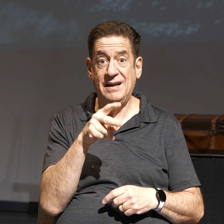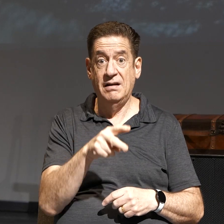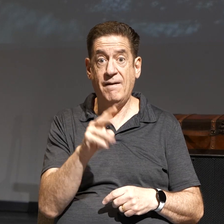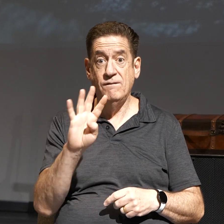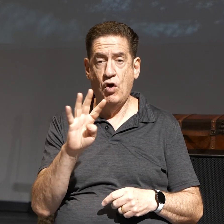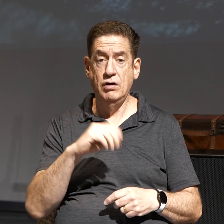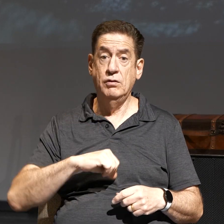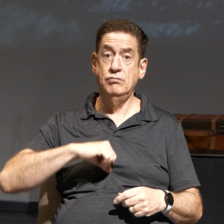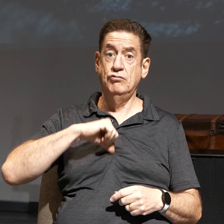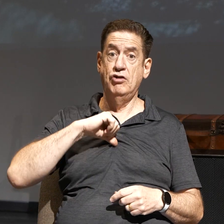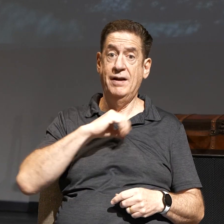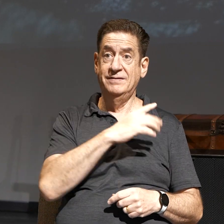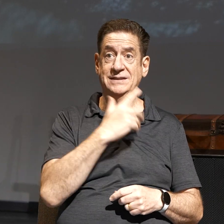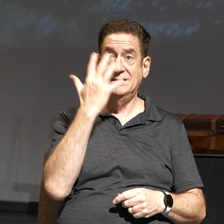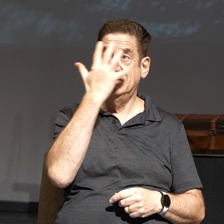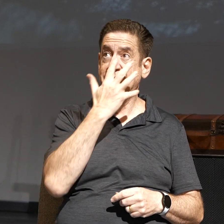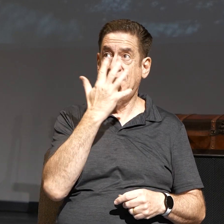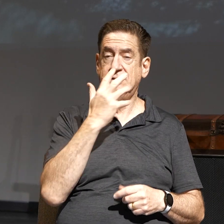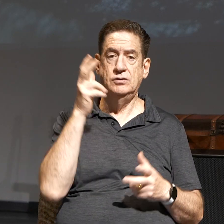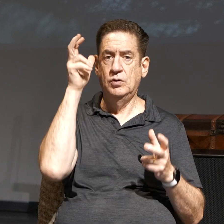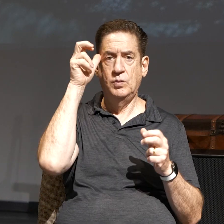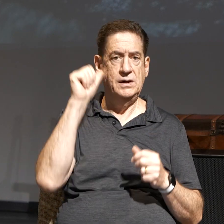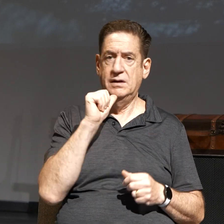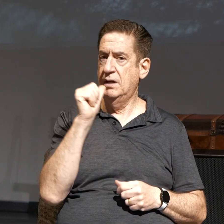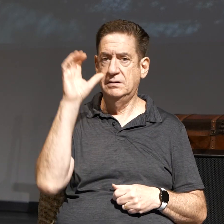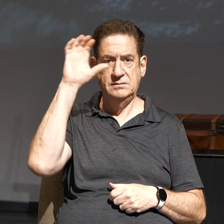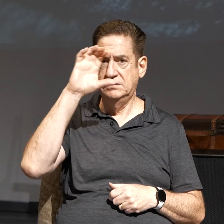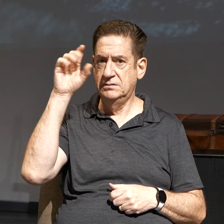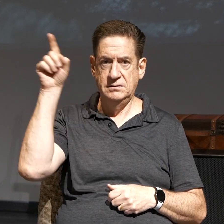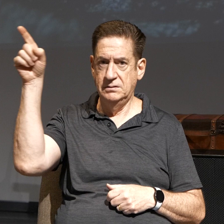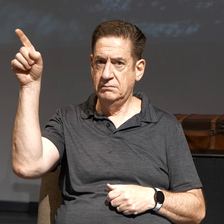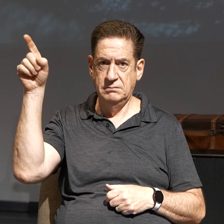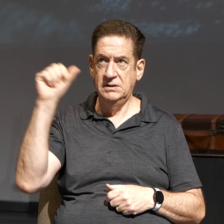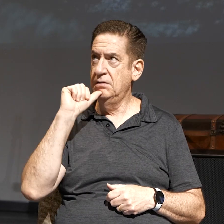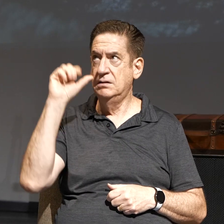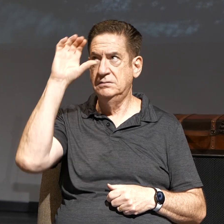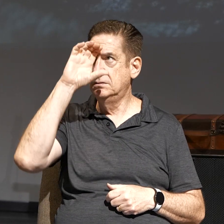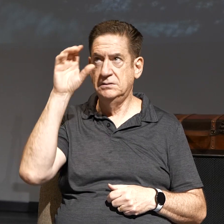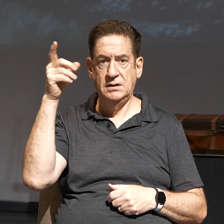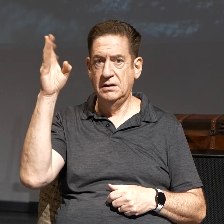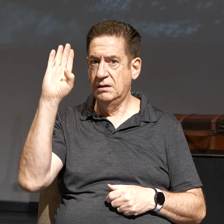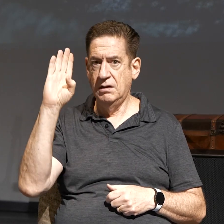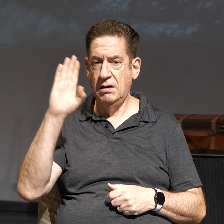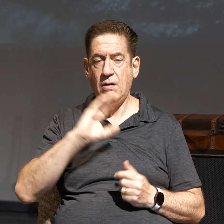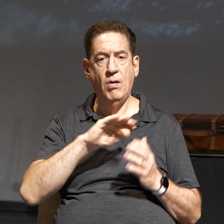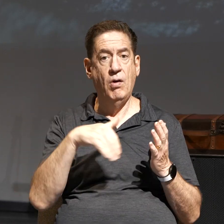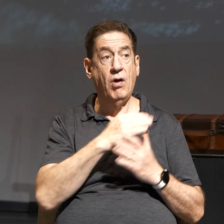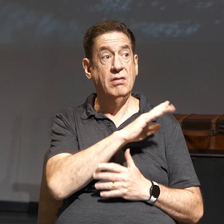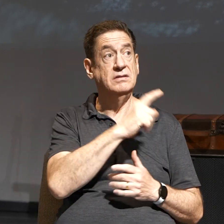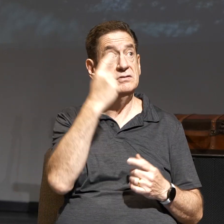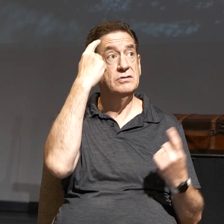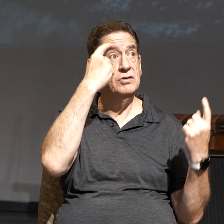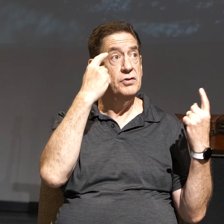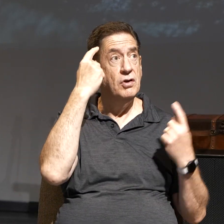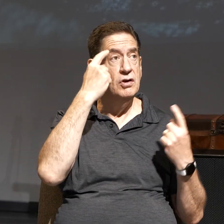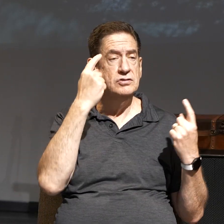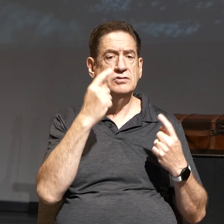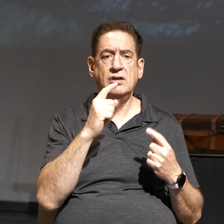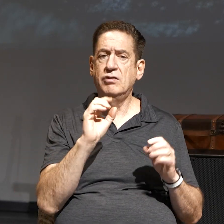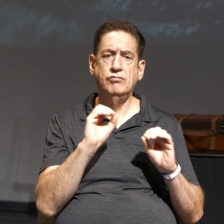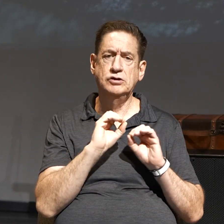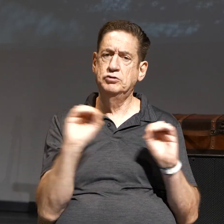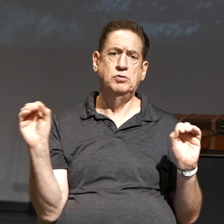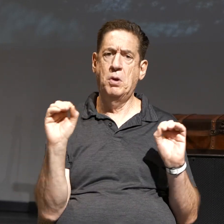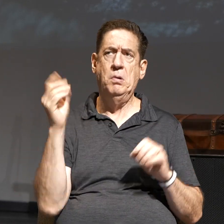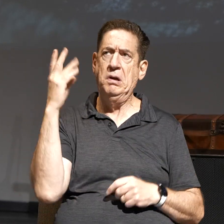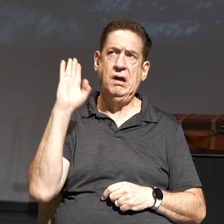face, the wicked does not seek him, does not seek God. All his thoughts are, there is no